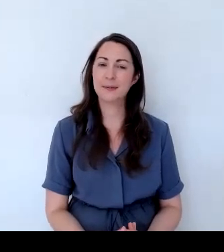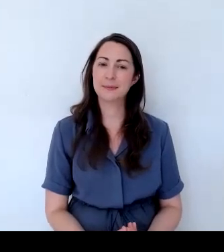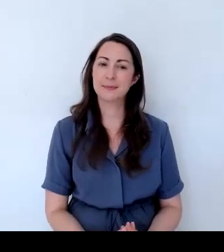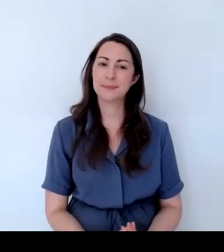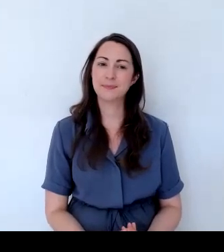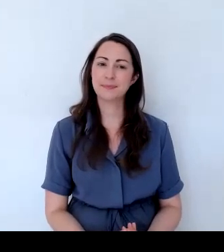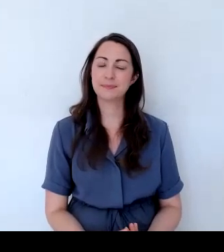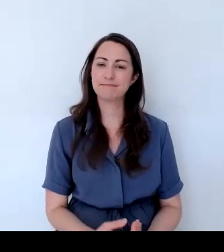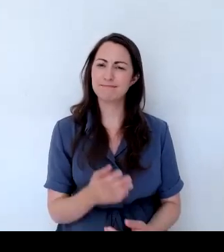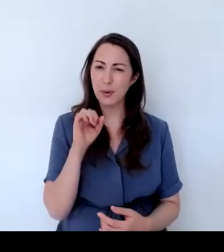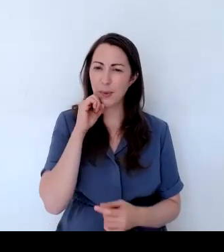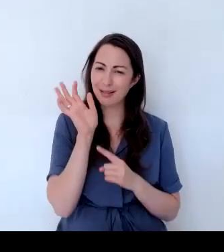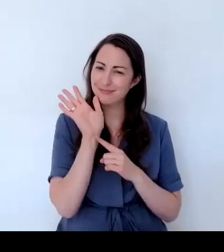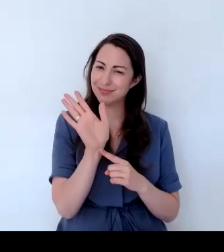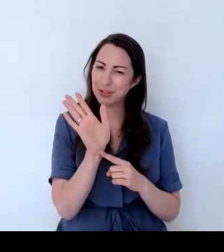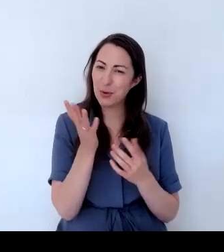clump of chives?